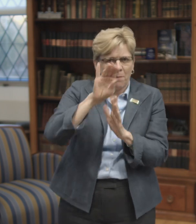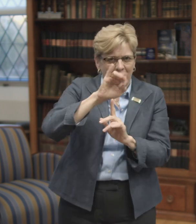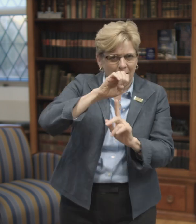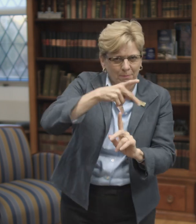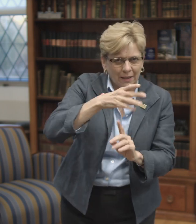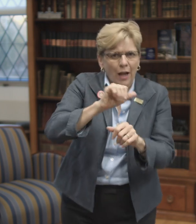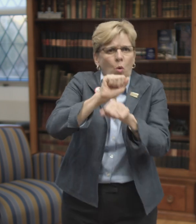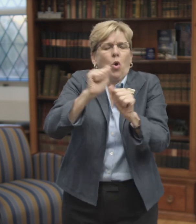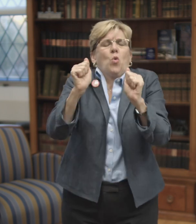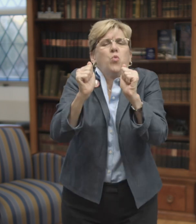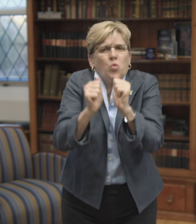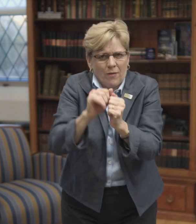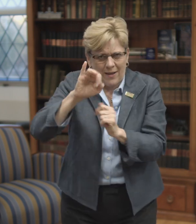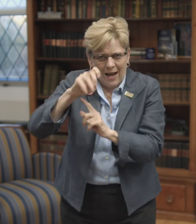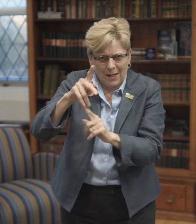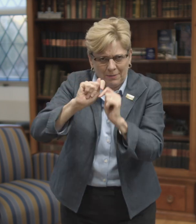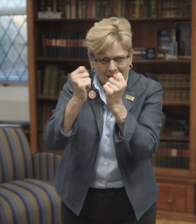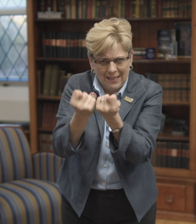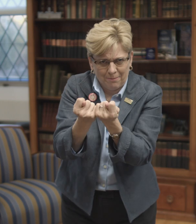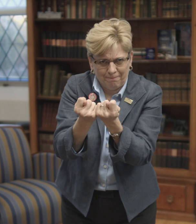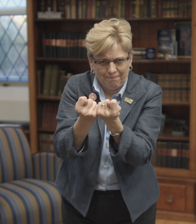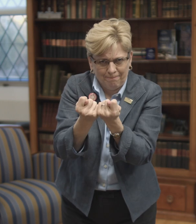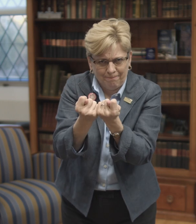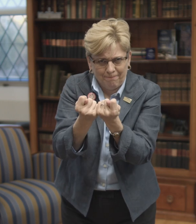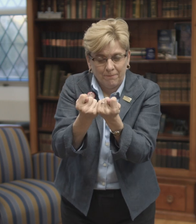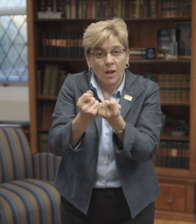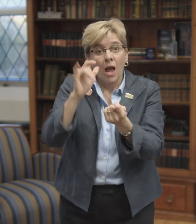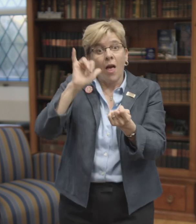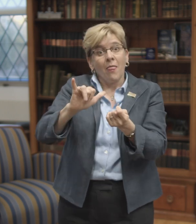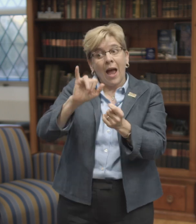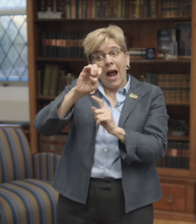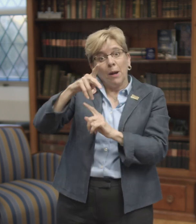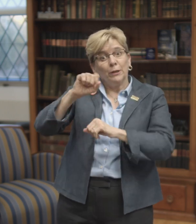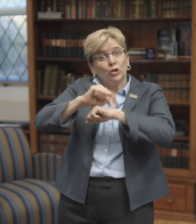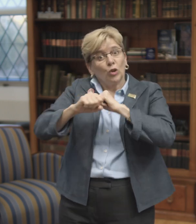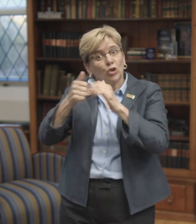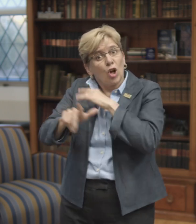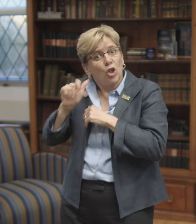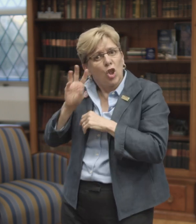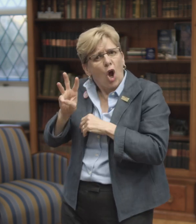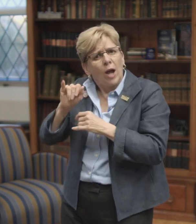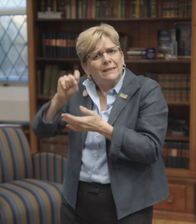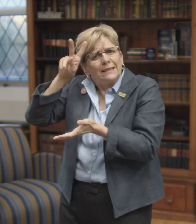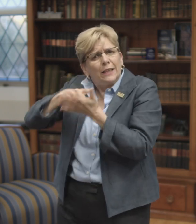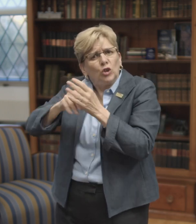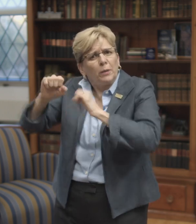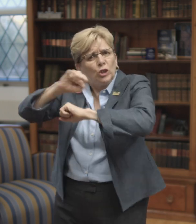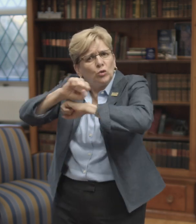very much included in the development of the IEP and that they work with the IEP team in this process. The IEP is structured